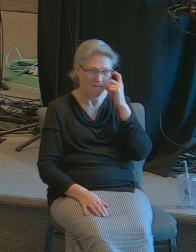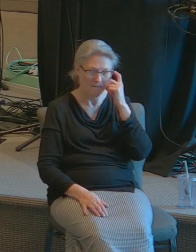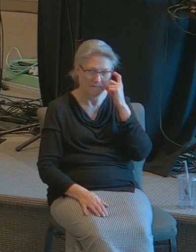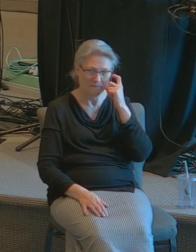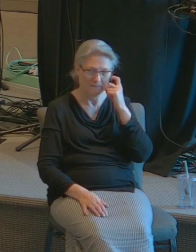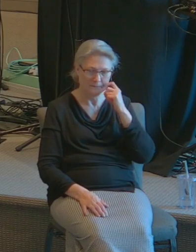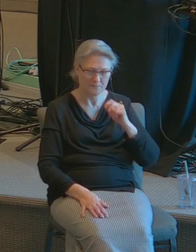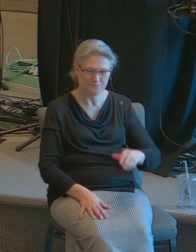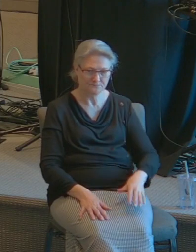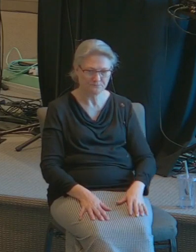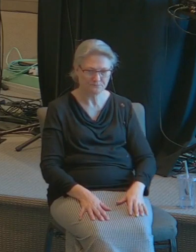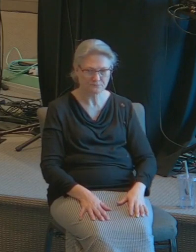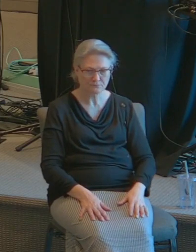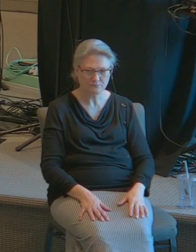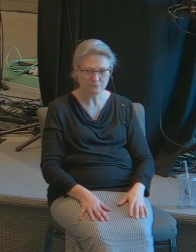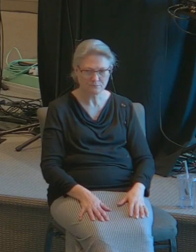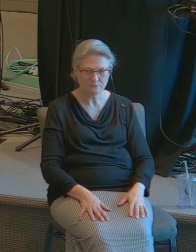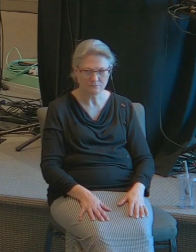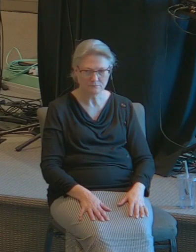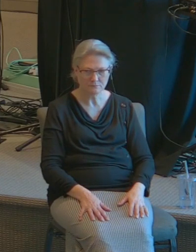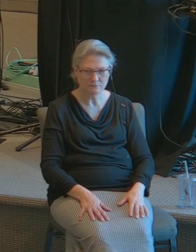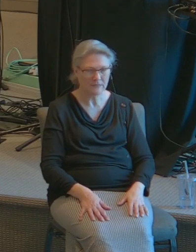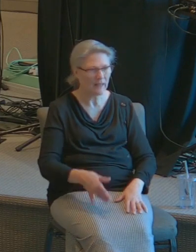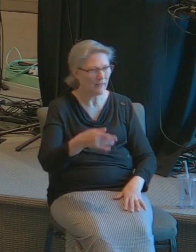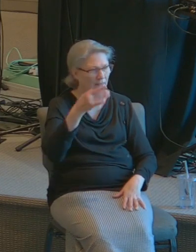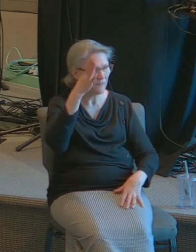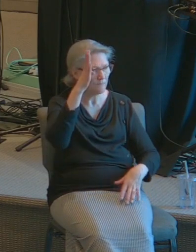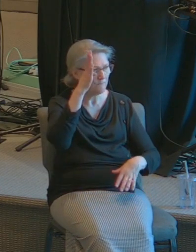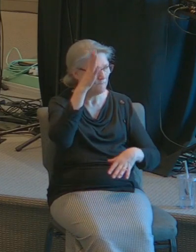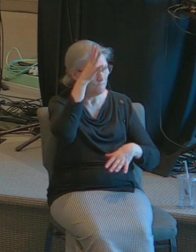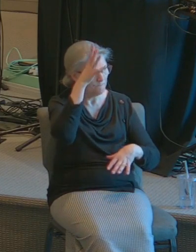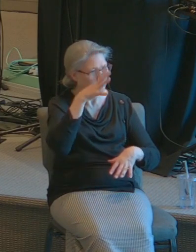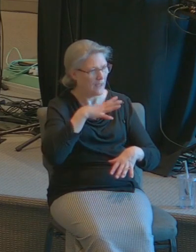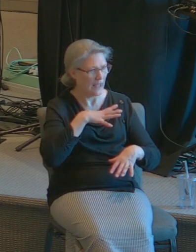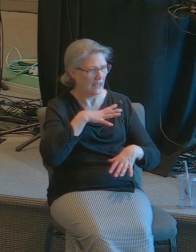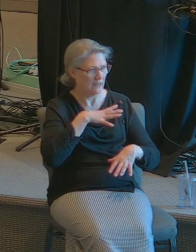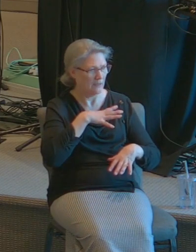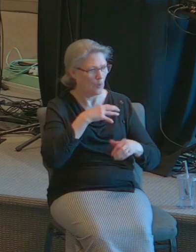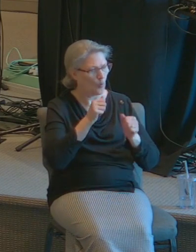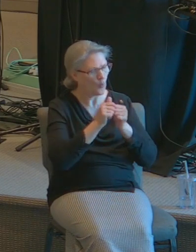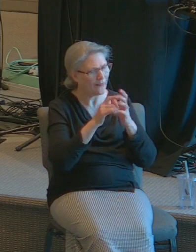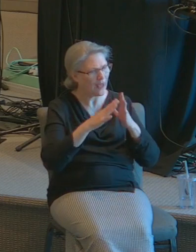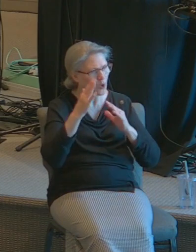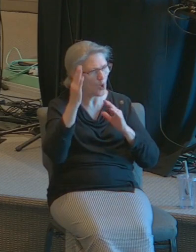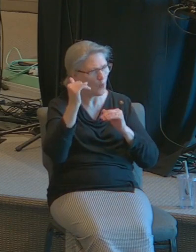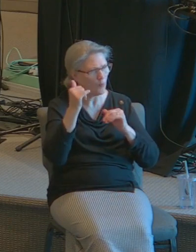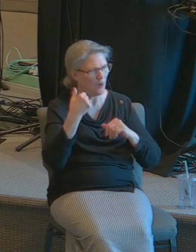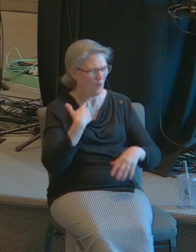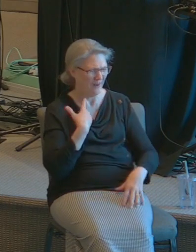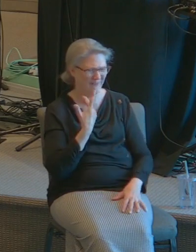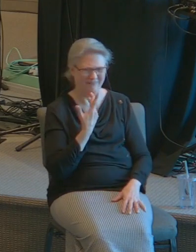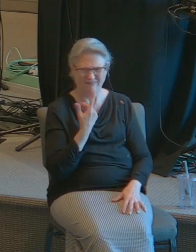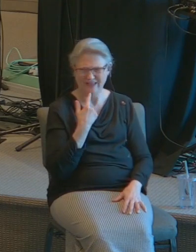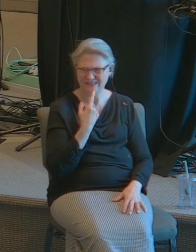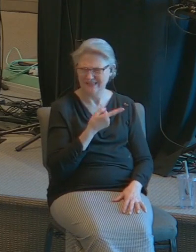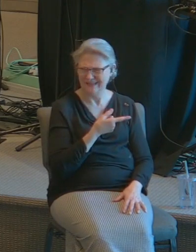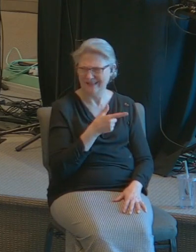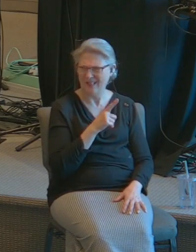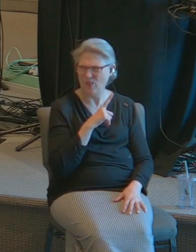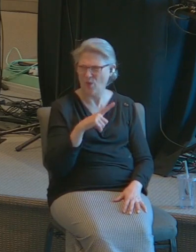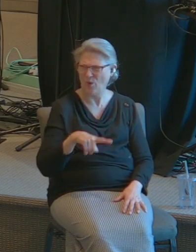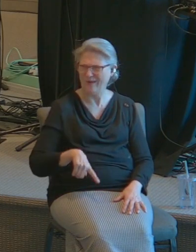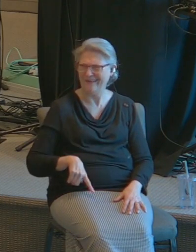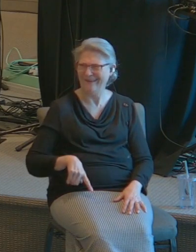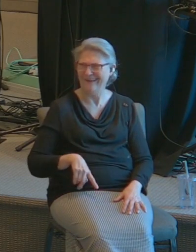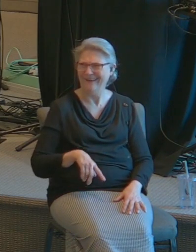the man that was without hope what if I had said Lord I